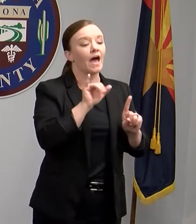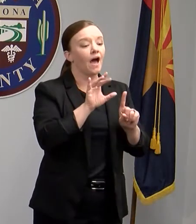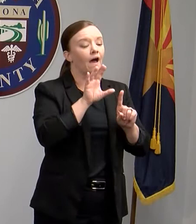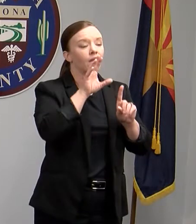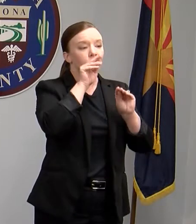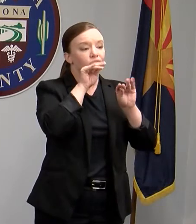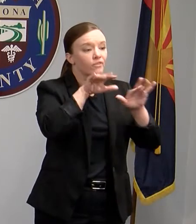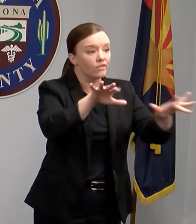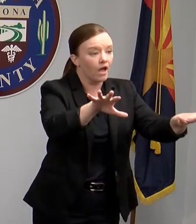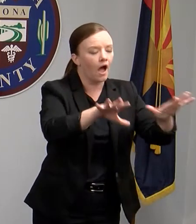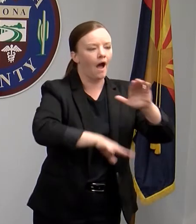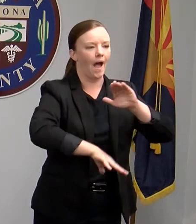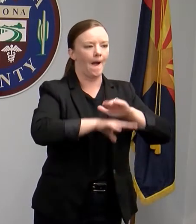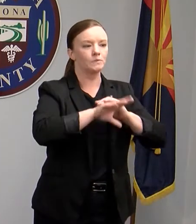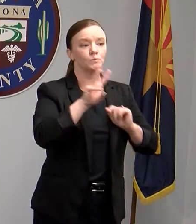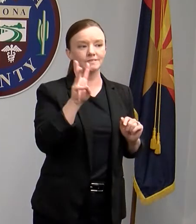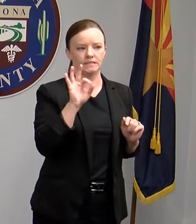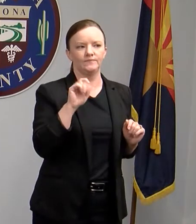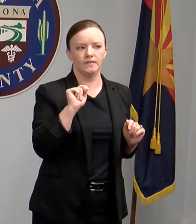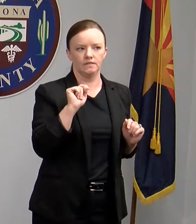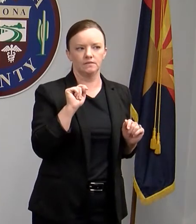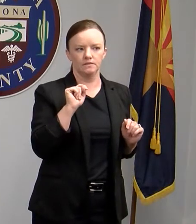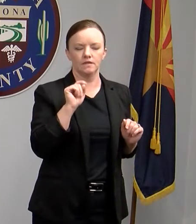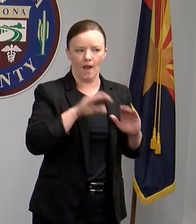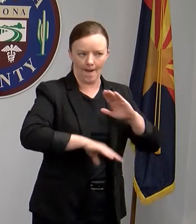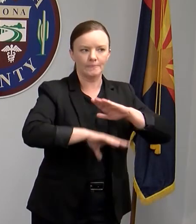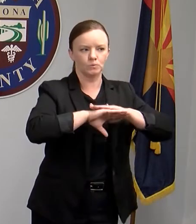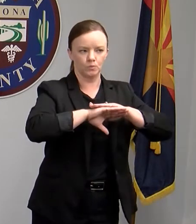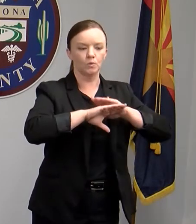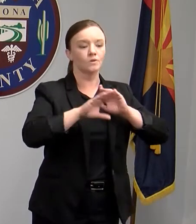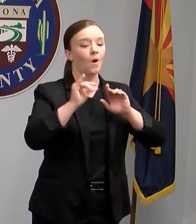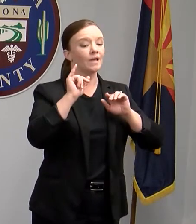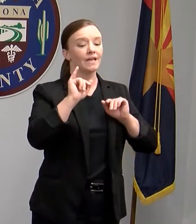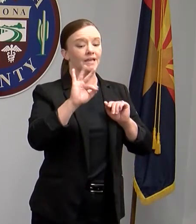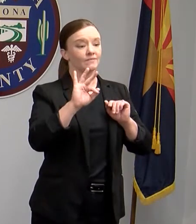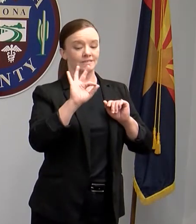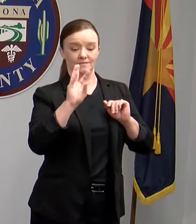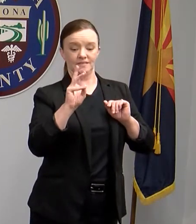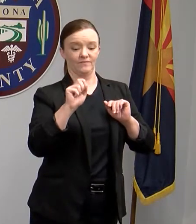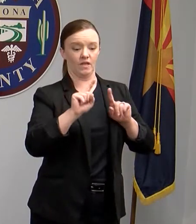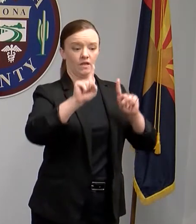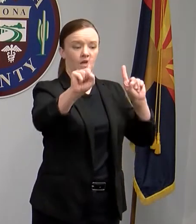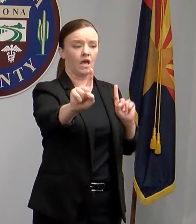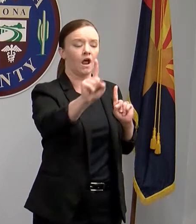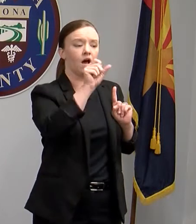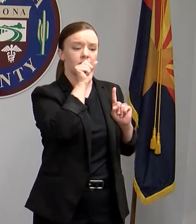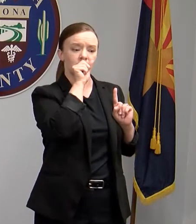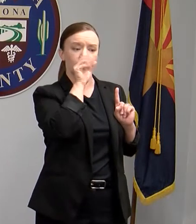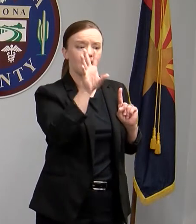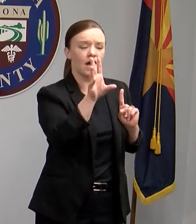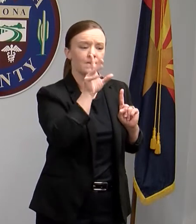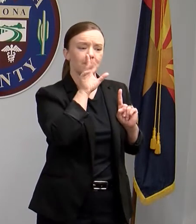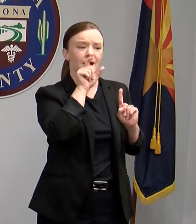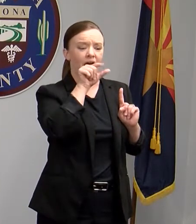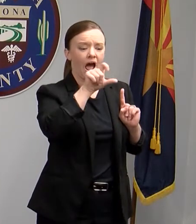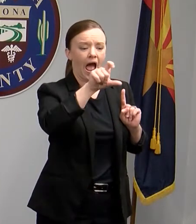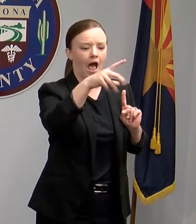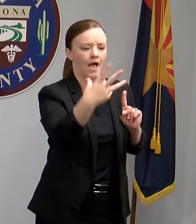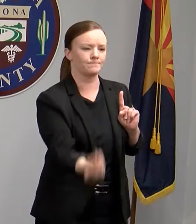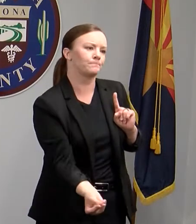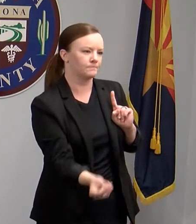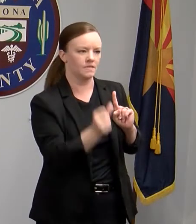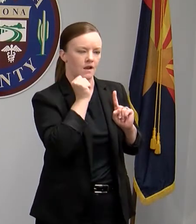who may appear to be infected or who may be infected and not have any symptoms at all. That next